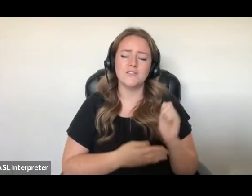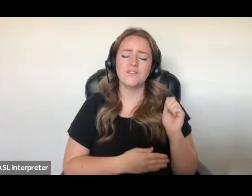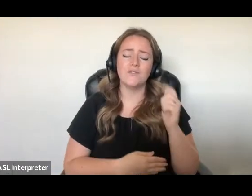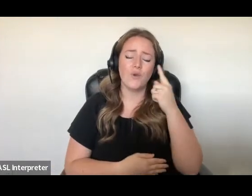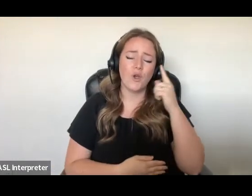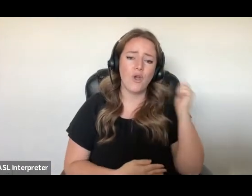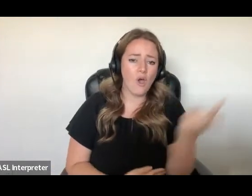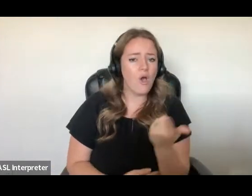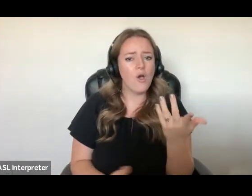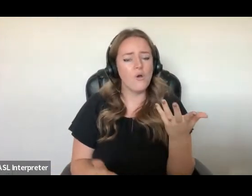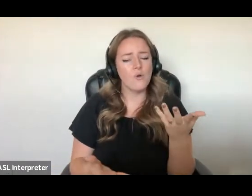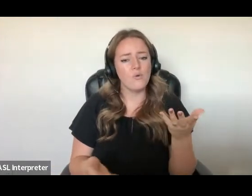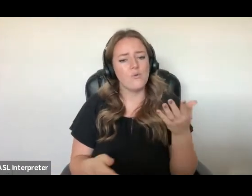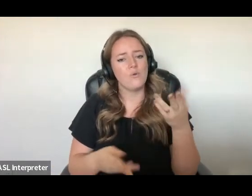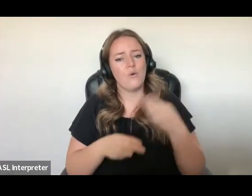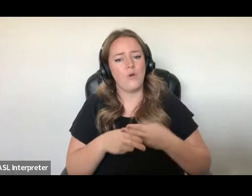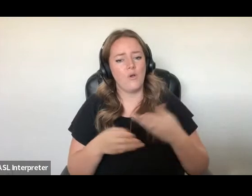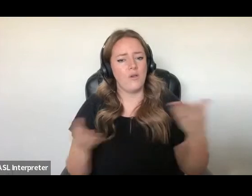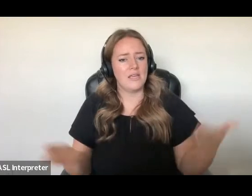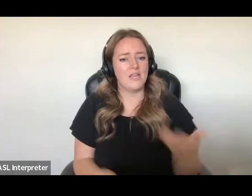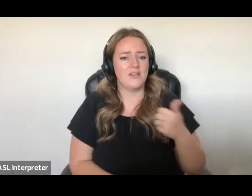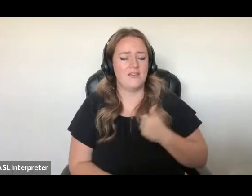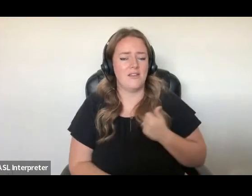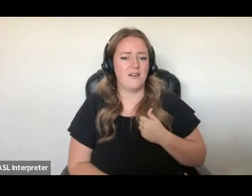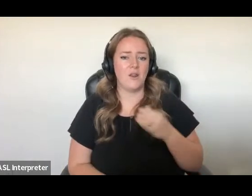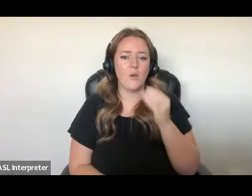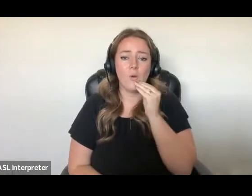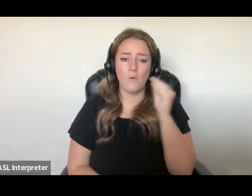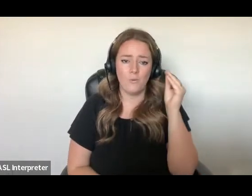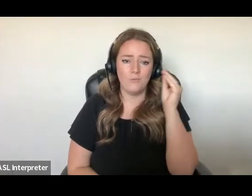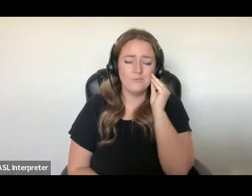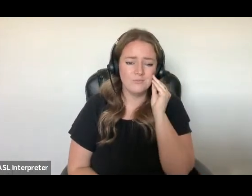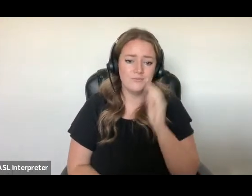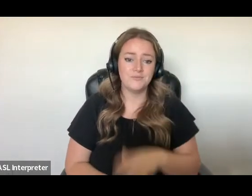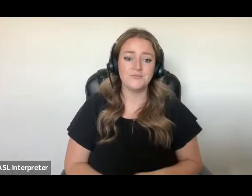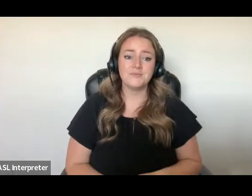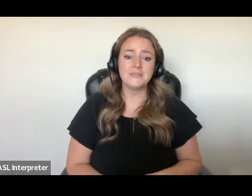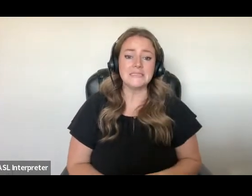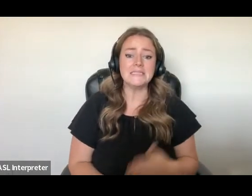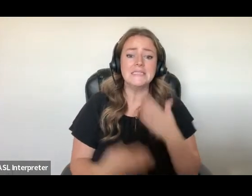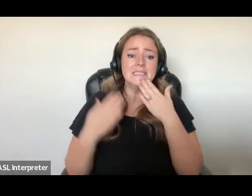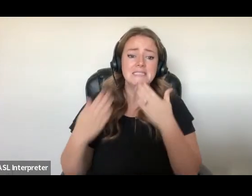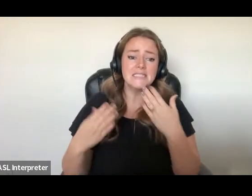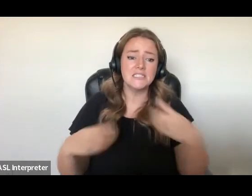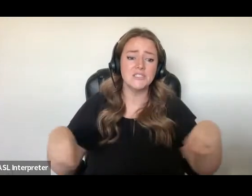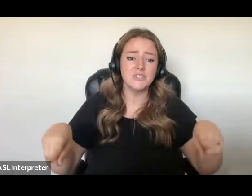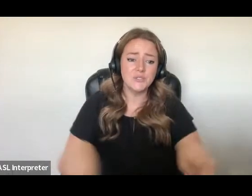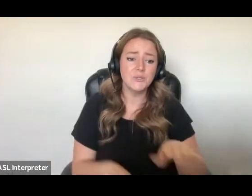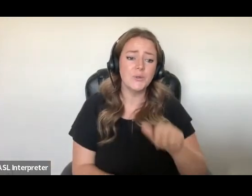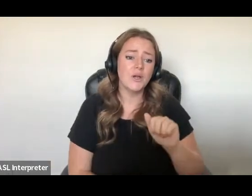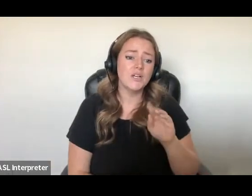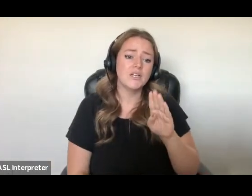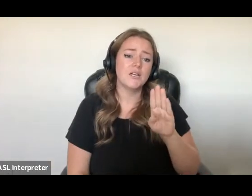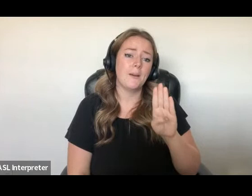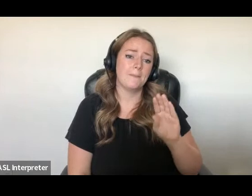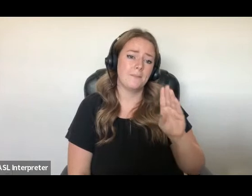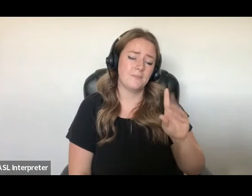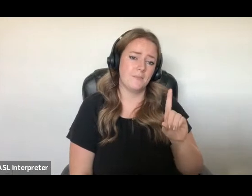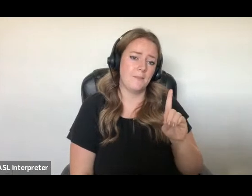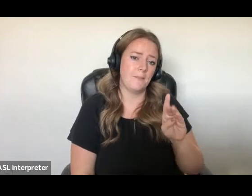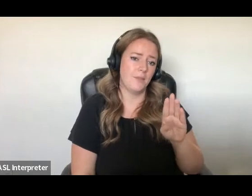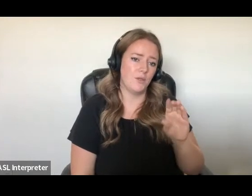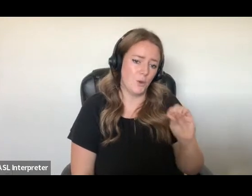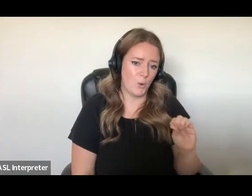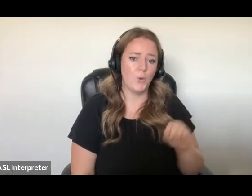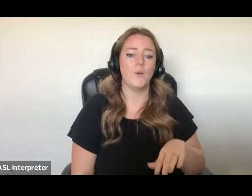Sarah, Abdelrahman, and all of those with lived experience, it is thanks to your expertise, your courage, and your vulnerability